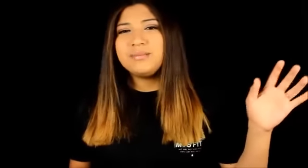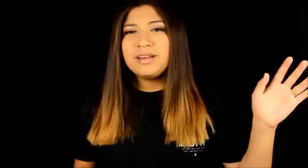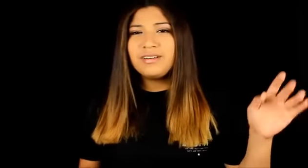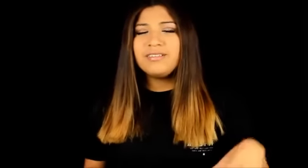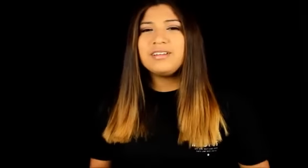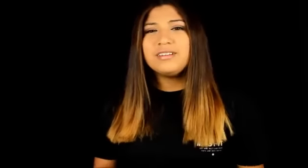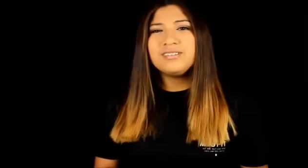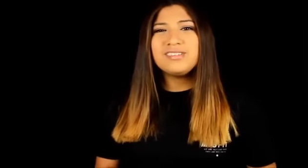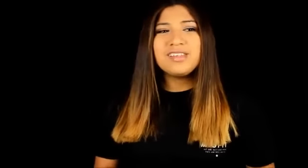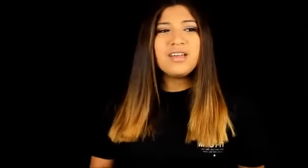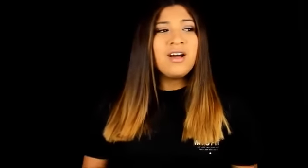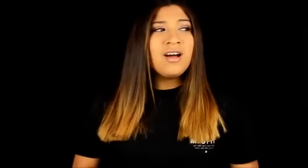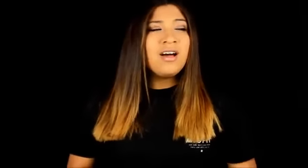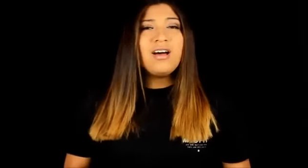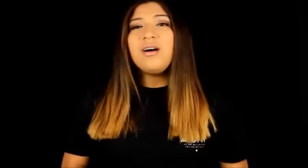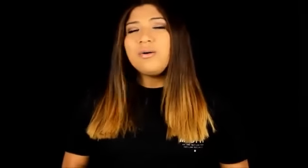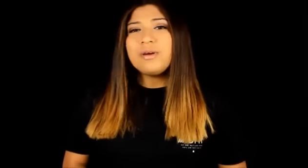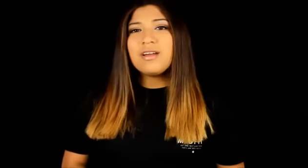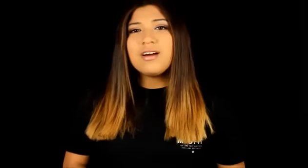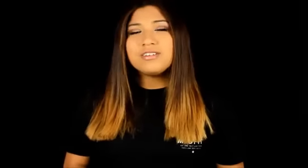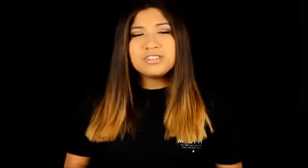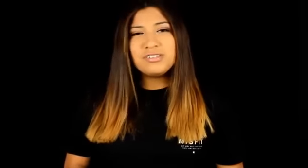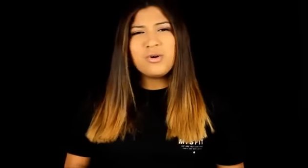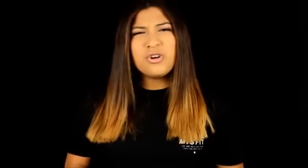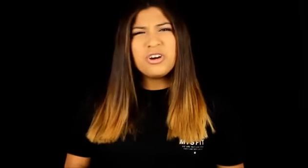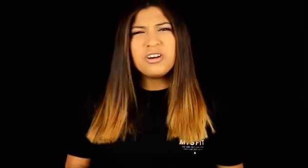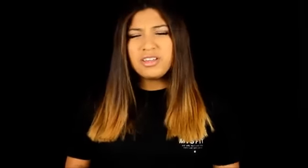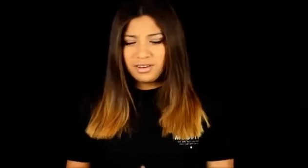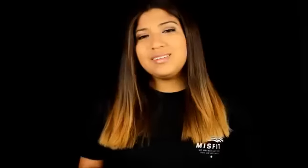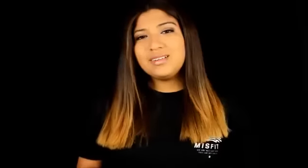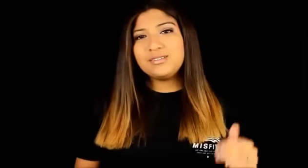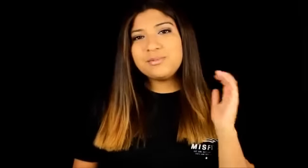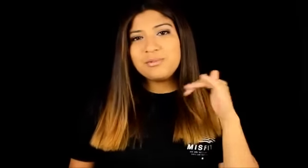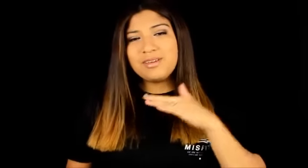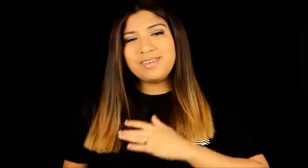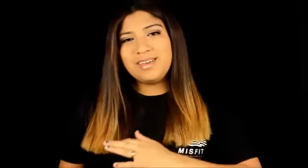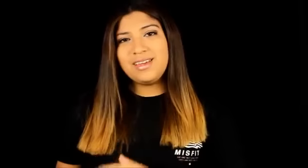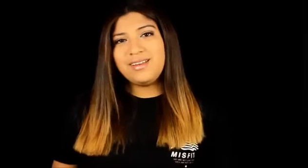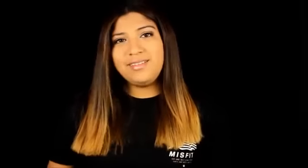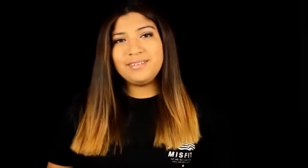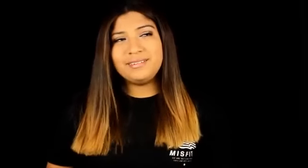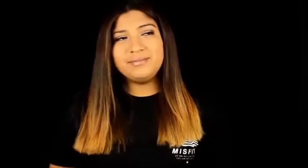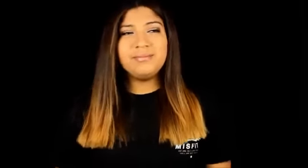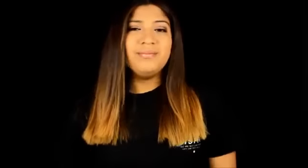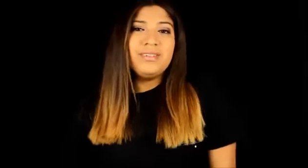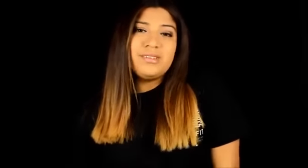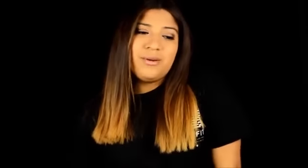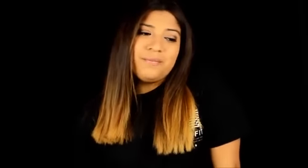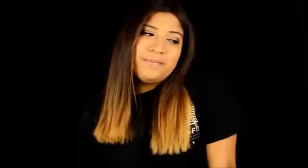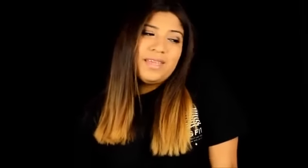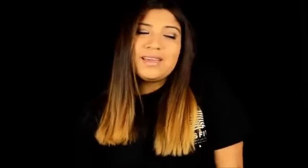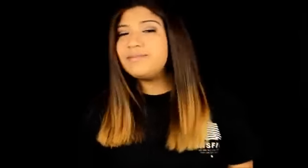somehow and I was just like oh my gosh it's so good it's like super wavy and I love it so yeah